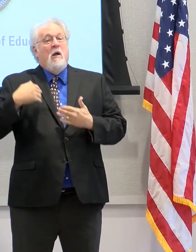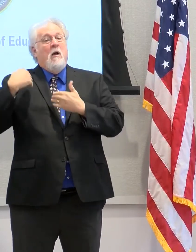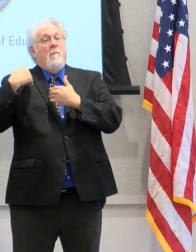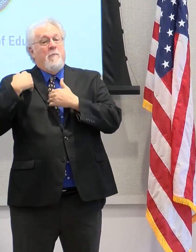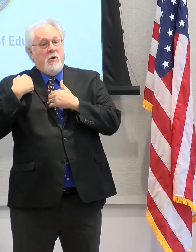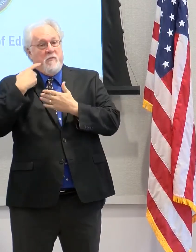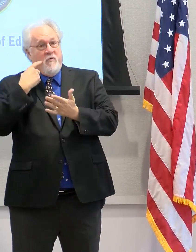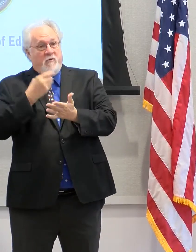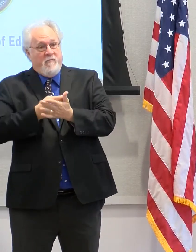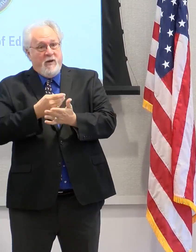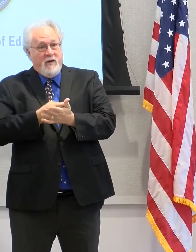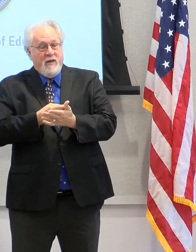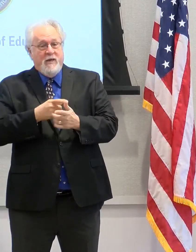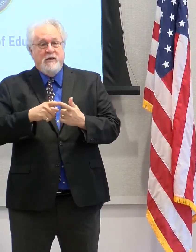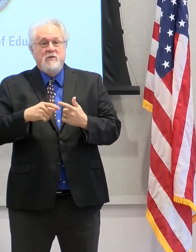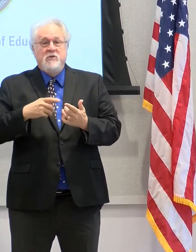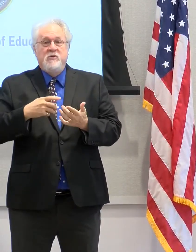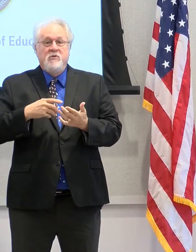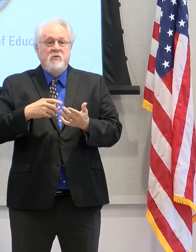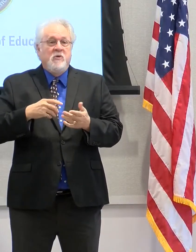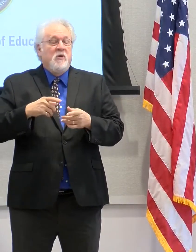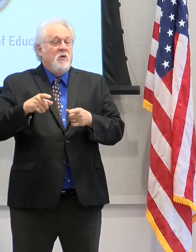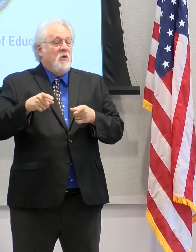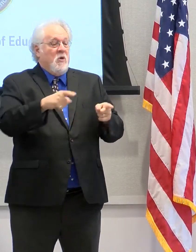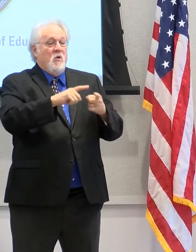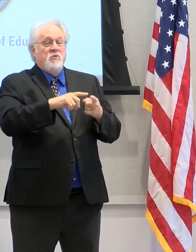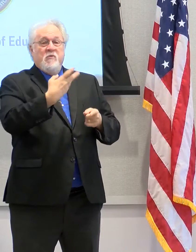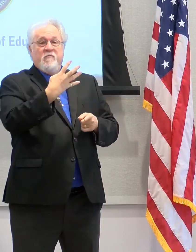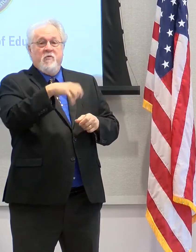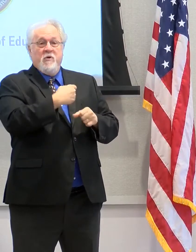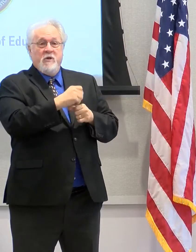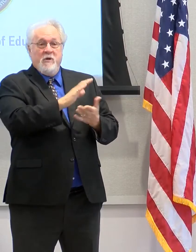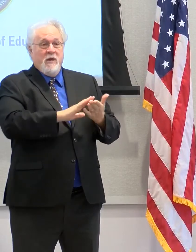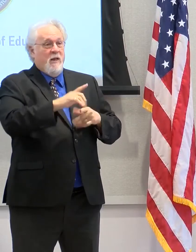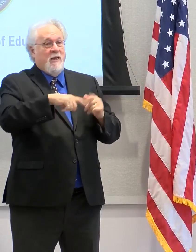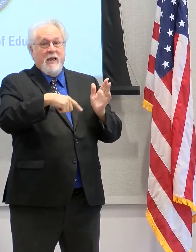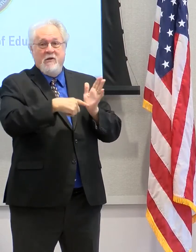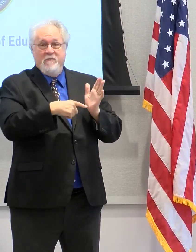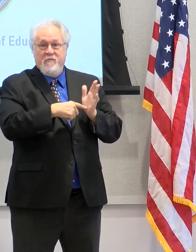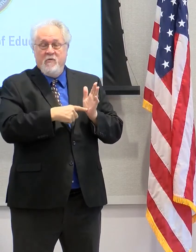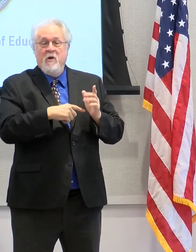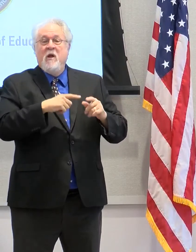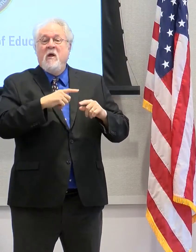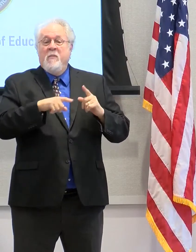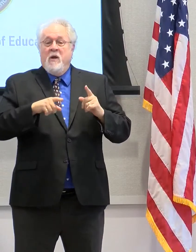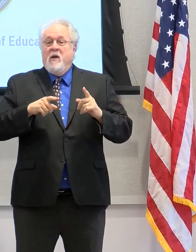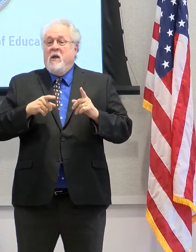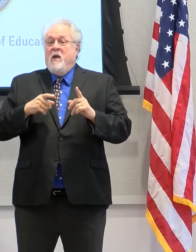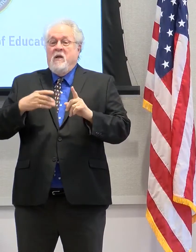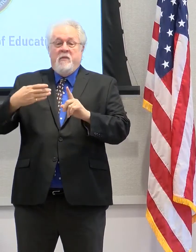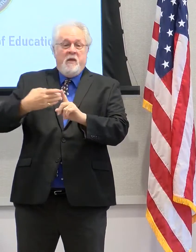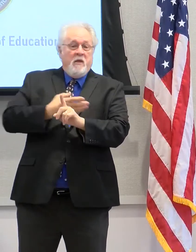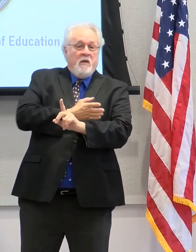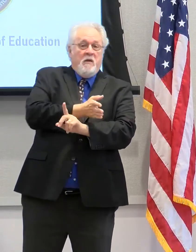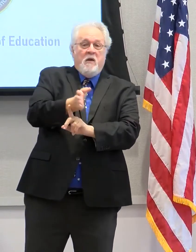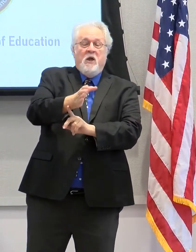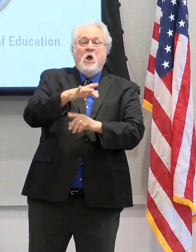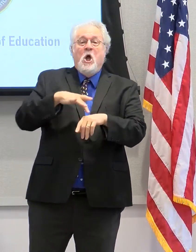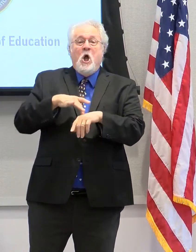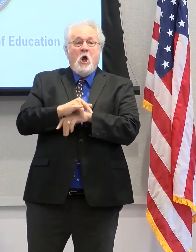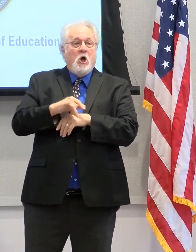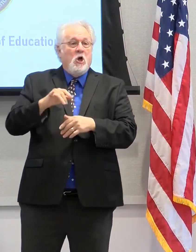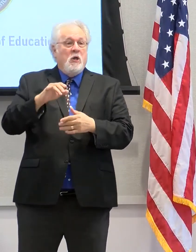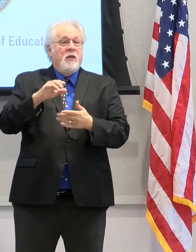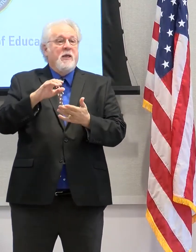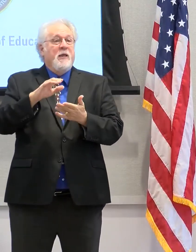on students to to take massive debt out to go to our institutions because they cannot afford it. But by way of passing, that is by doing Early College Academy.